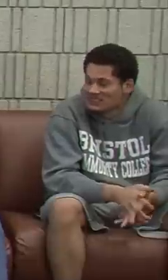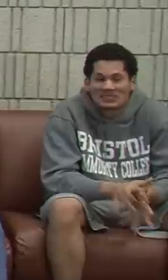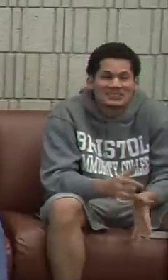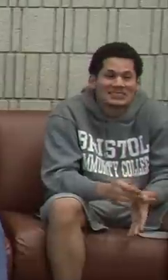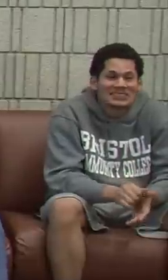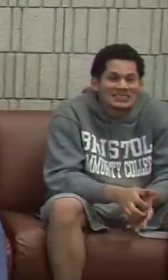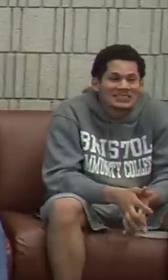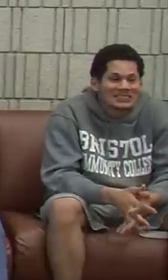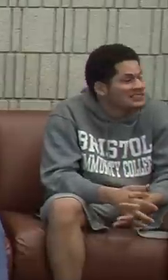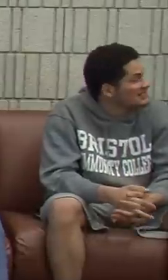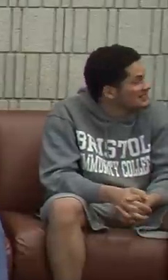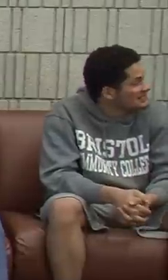a wonderful experience here.